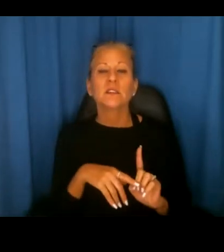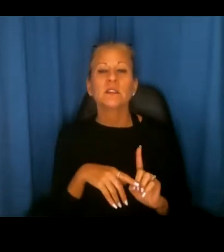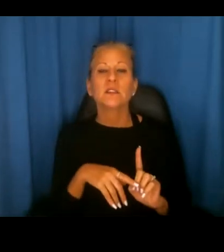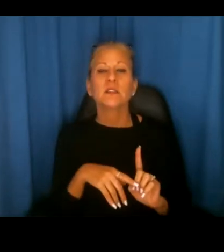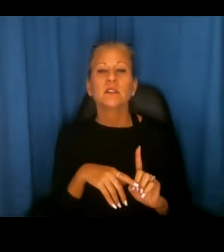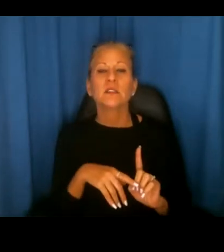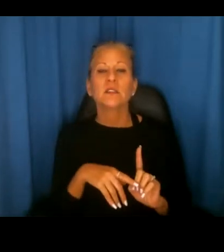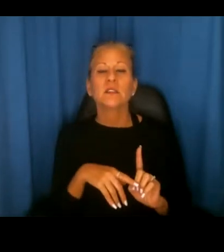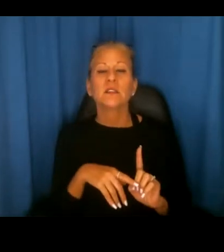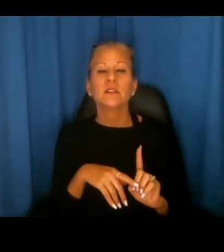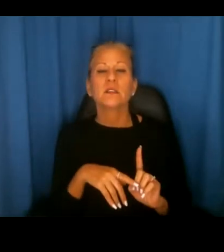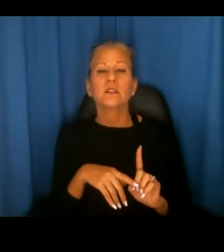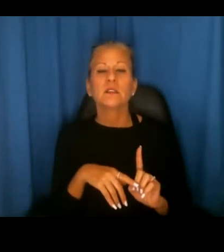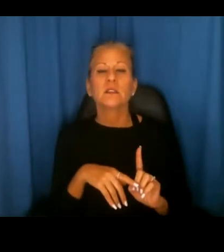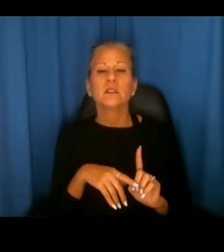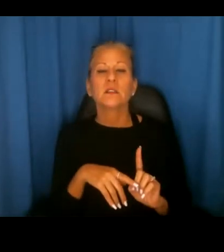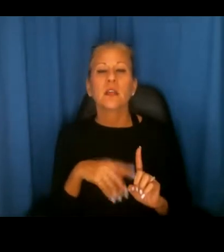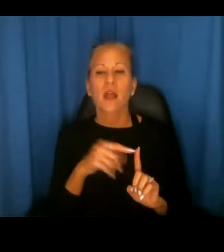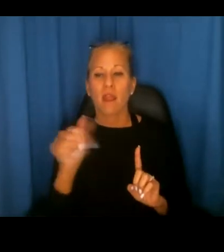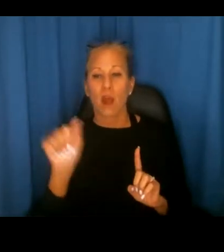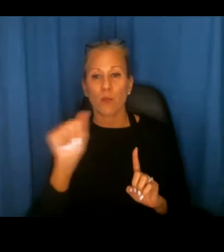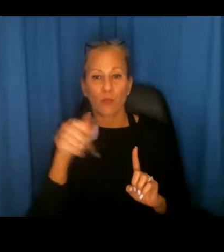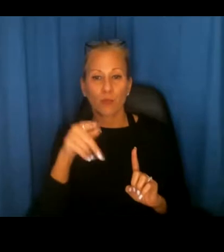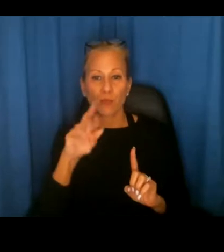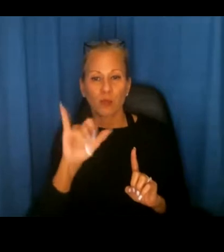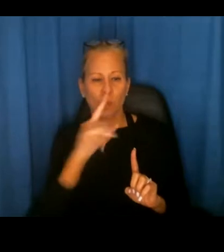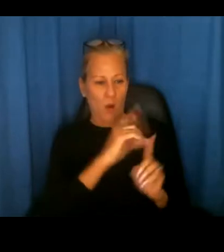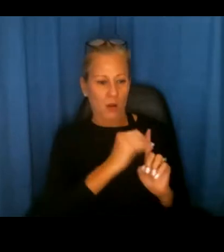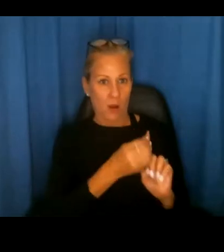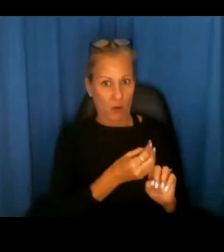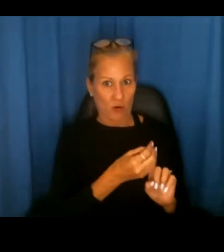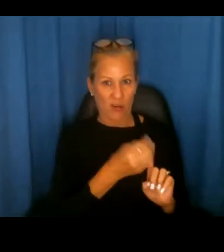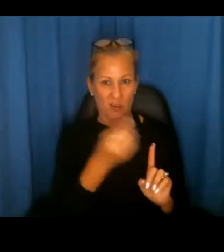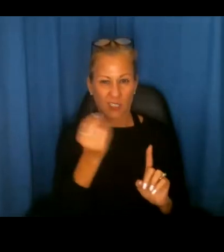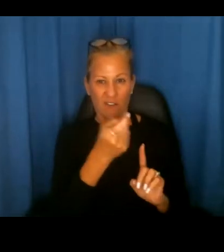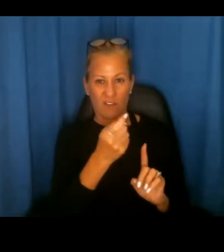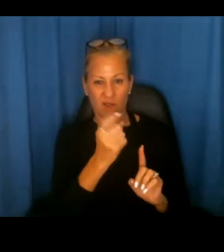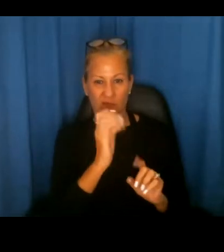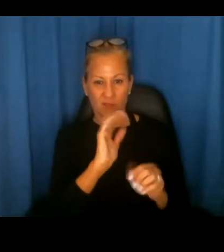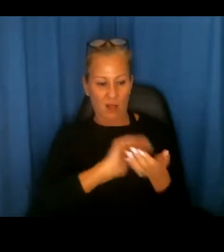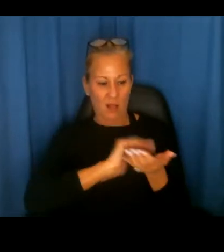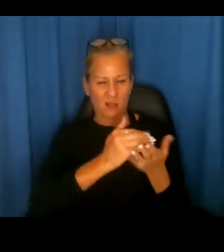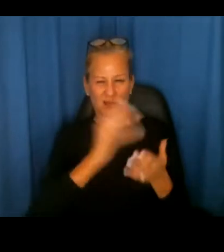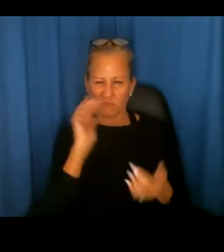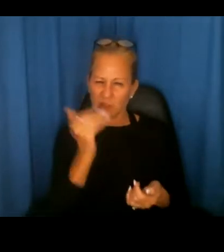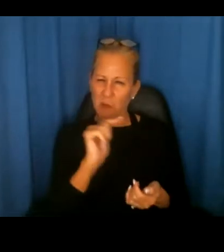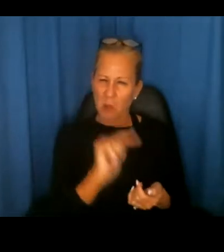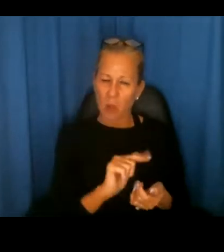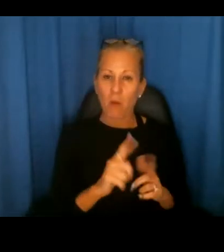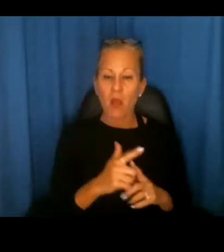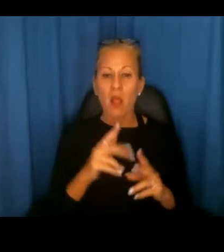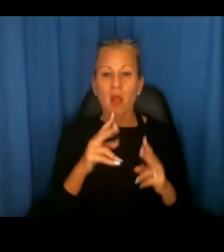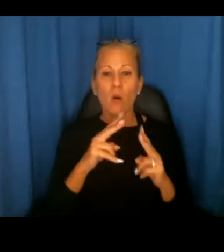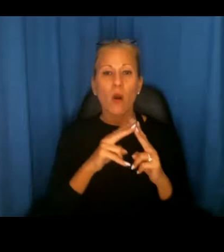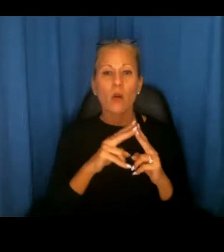home for the appraisal and the appraisal will come in at one number, which would appear low. And then the couple